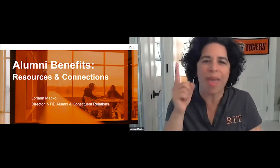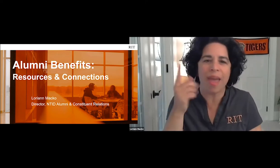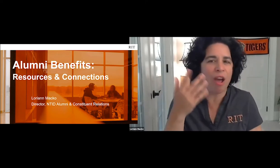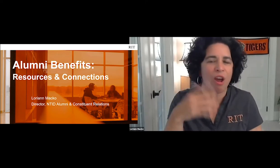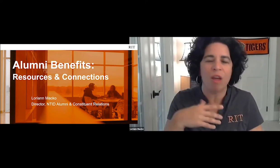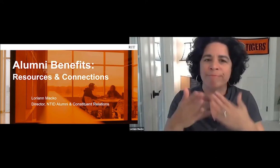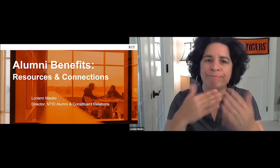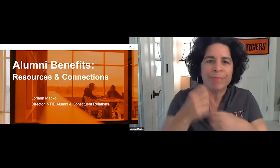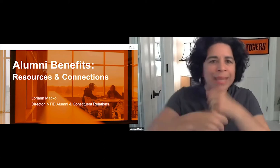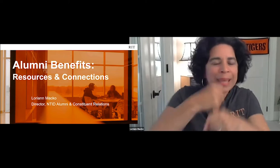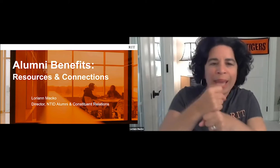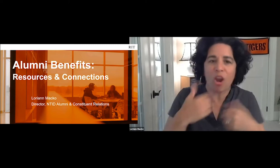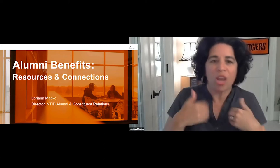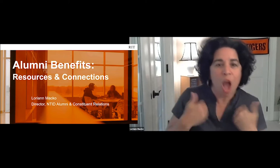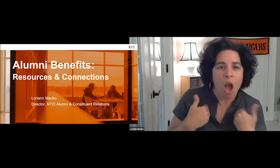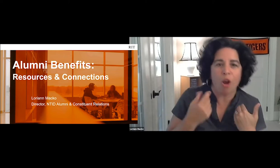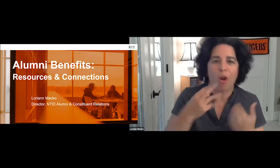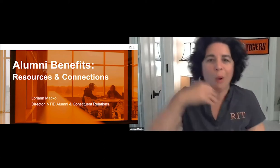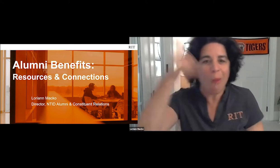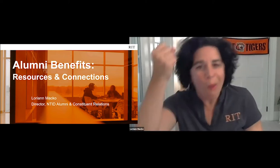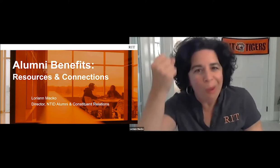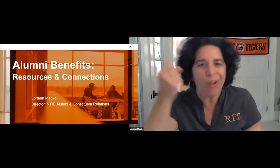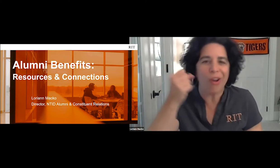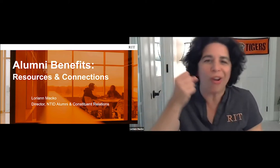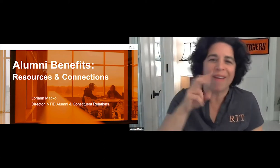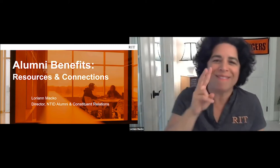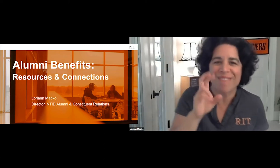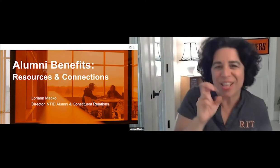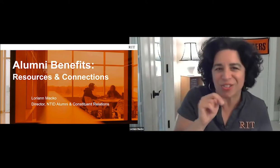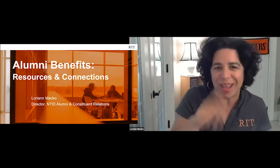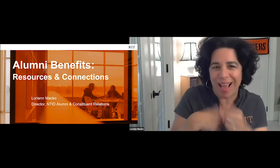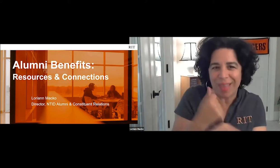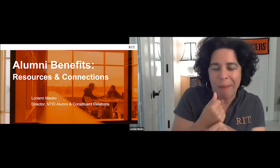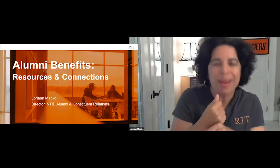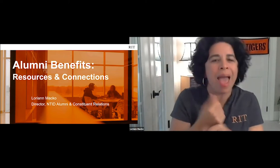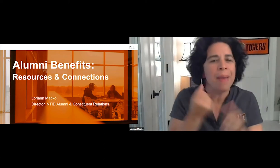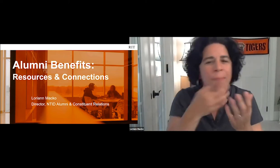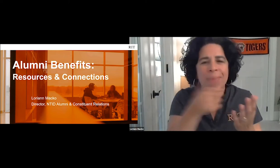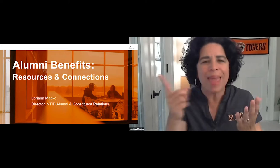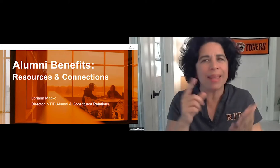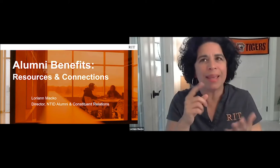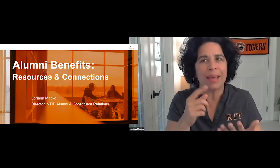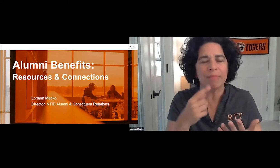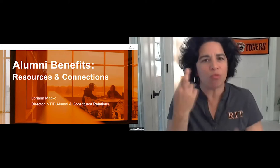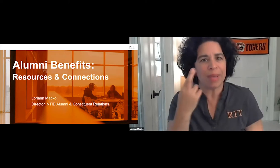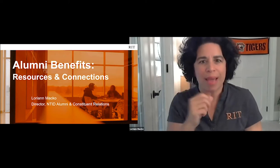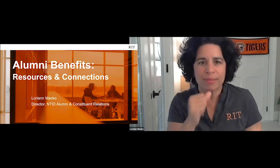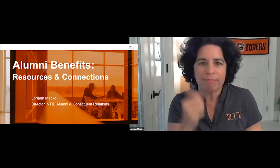There are many alumni out there, regardless of their date of graduation, they might be a veteran, they might be a